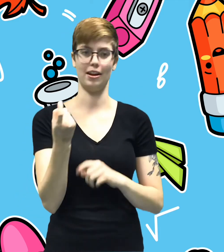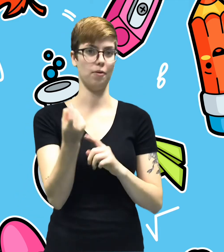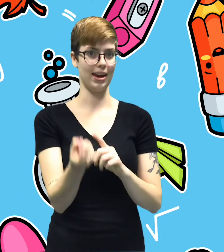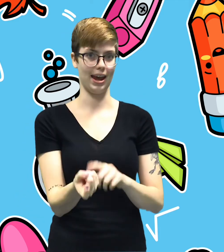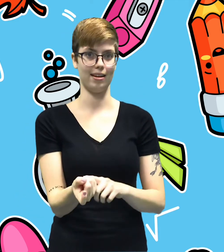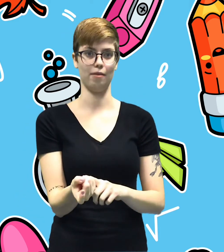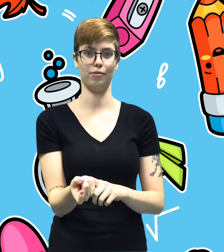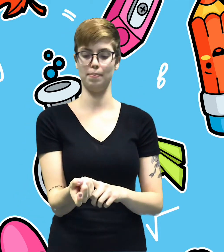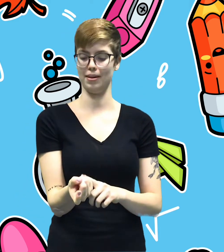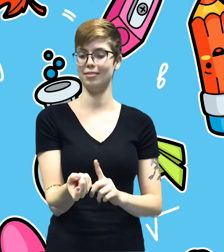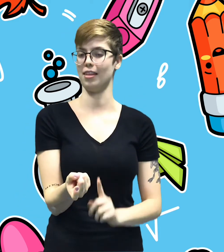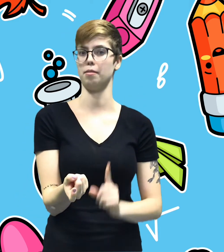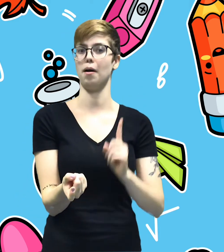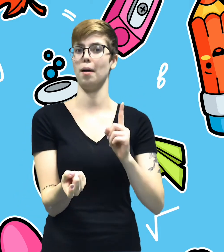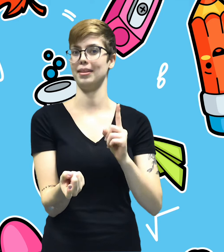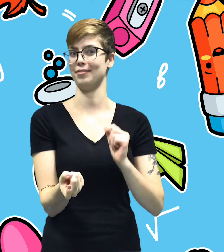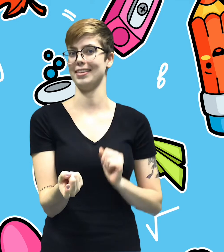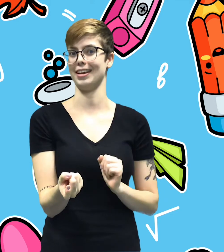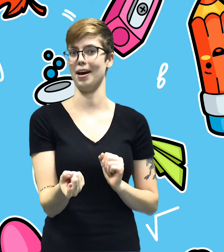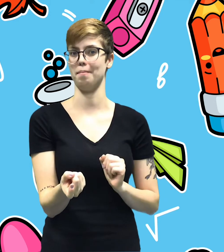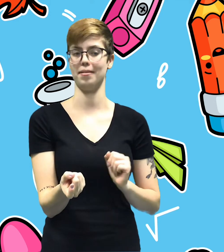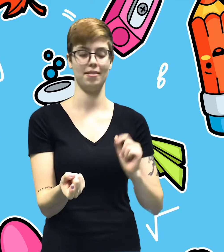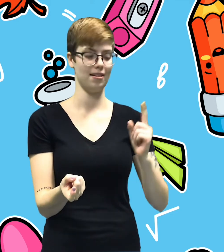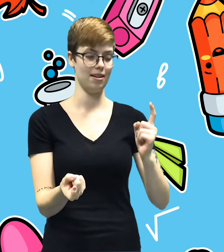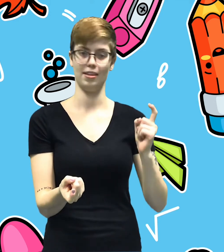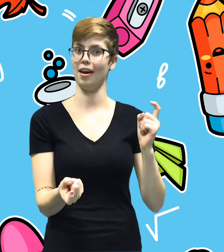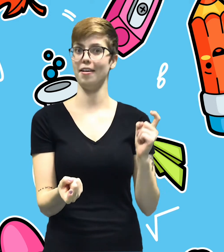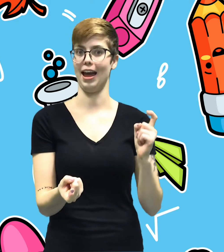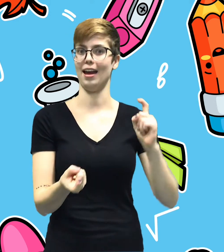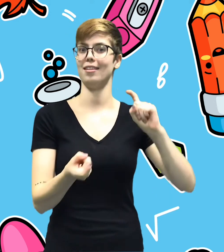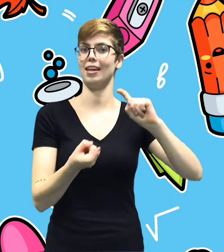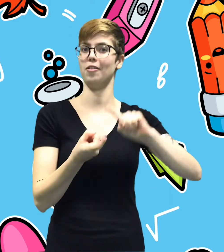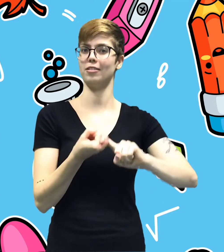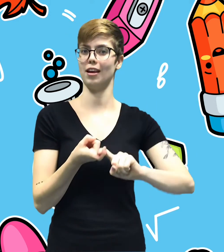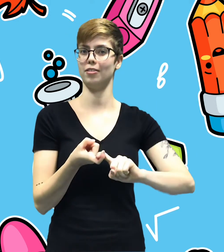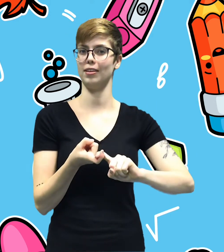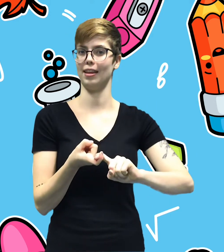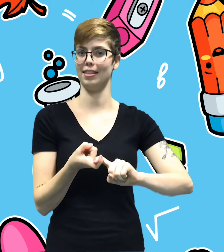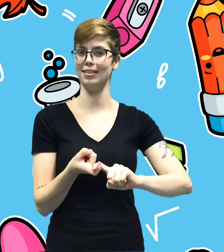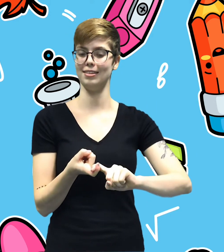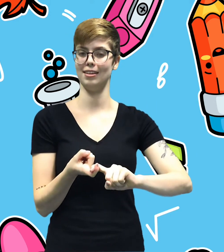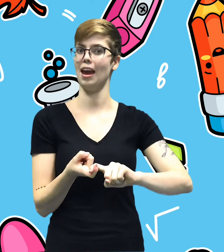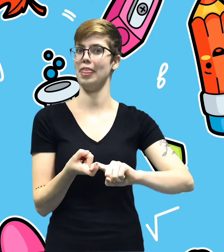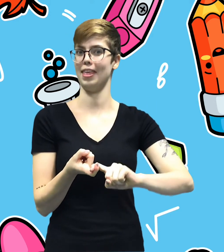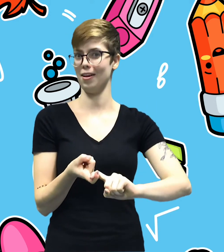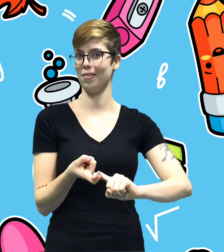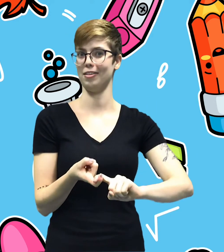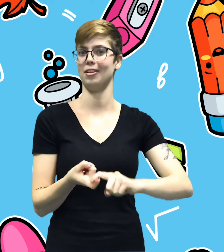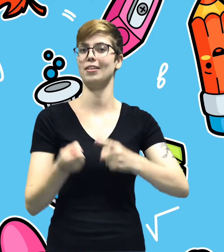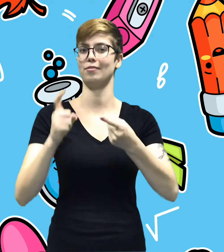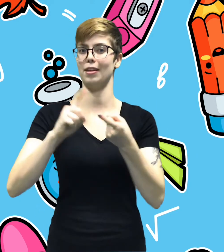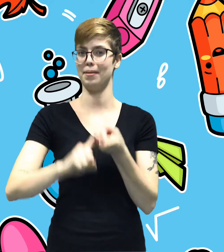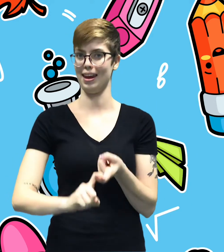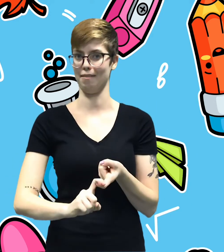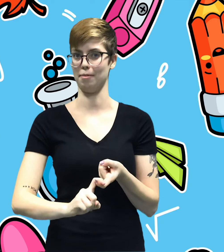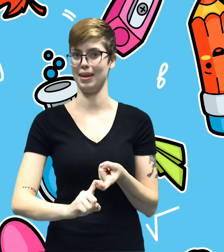you take one hand and flip it so that the palm is facing up. The other hand then hooks onto it like this and then all you have to do is flip it and repeat.